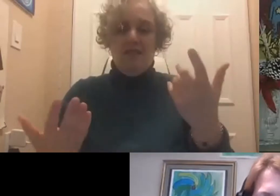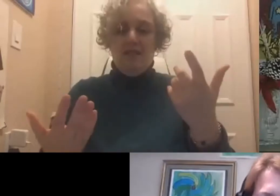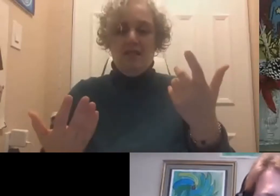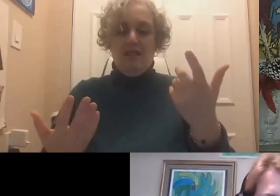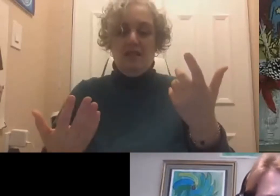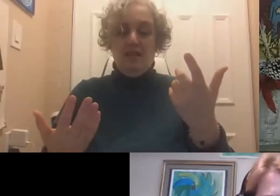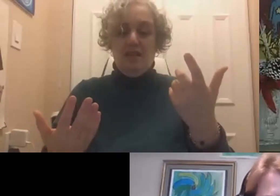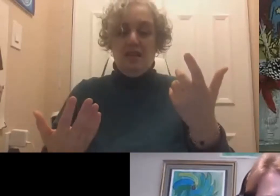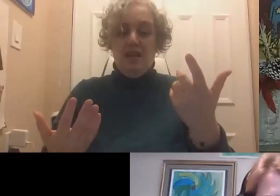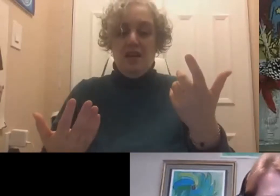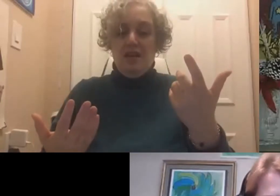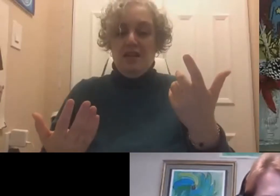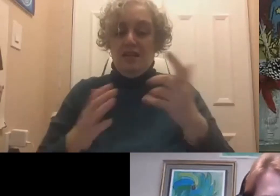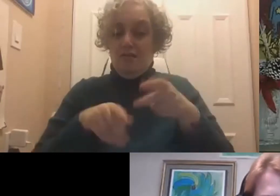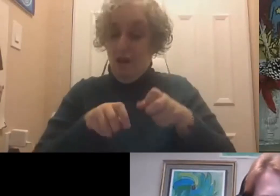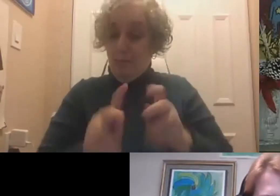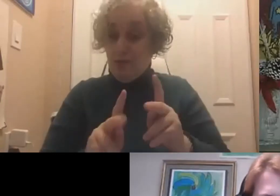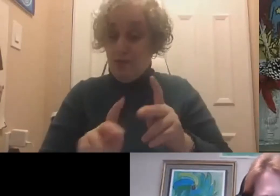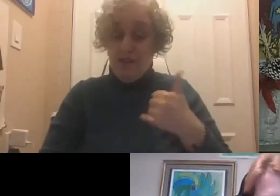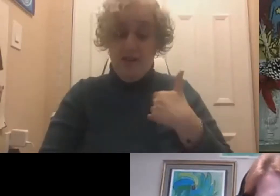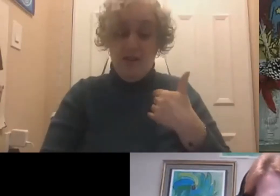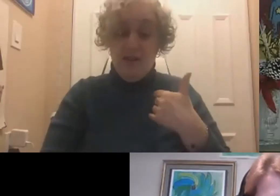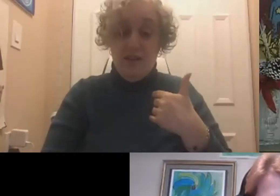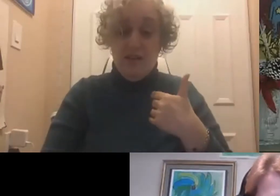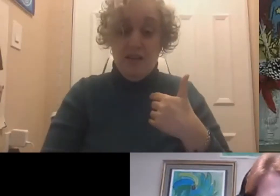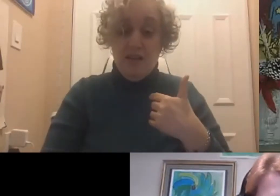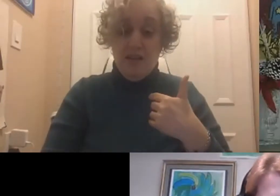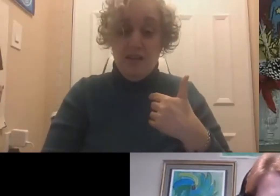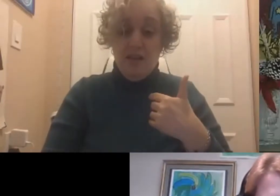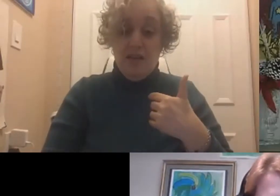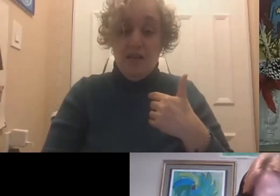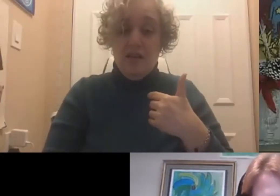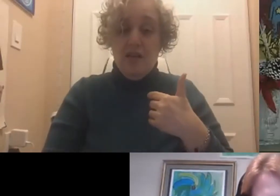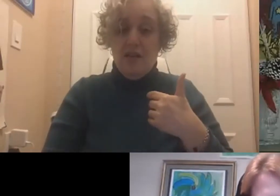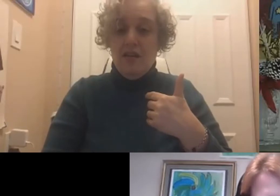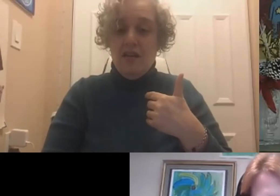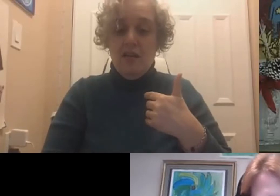had opportunity to encounter that in your work?